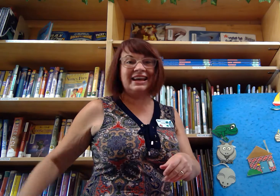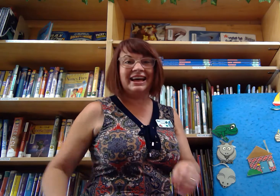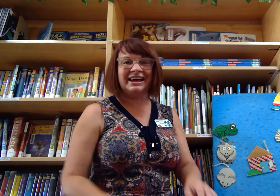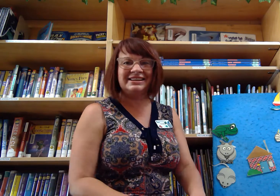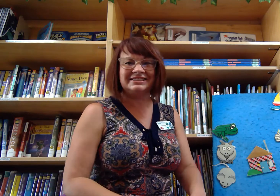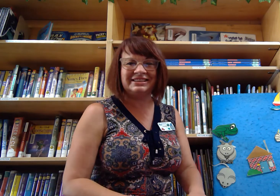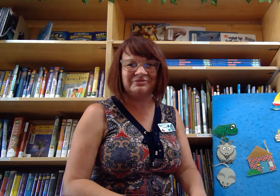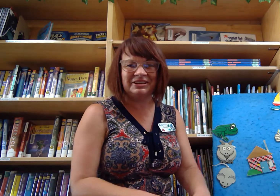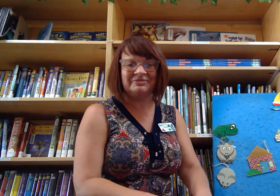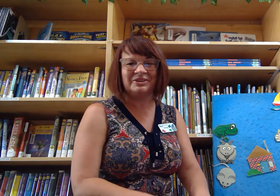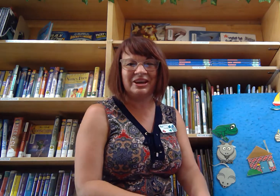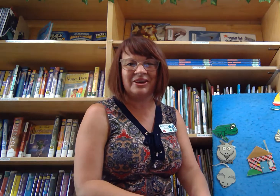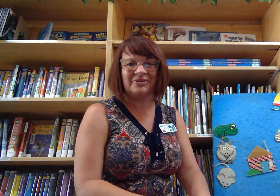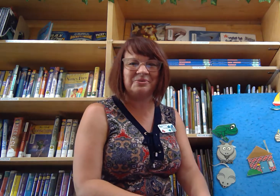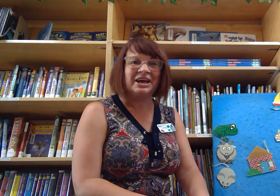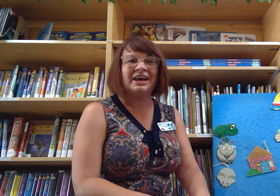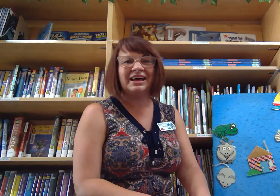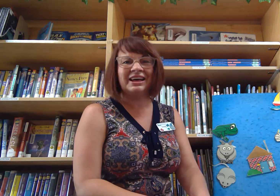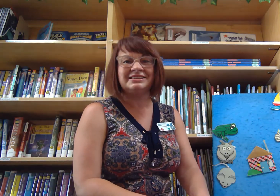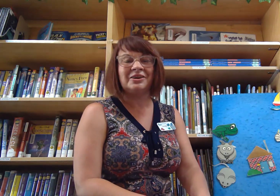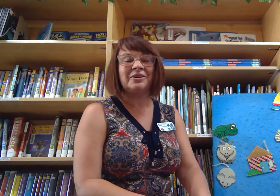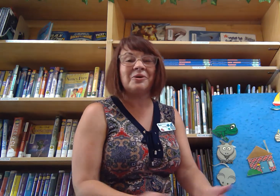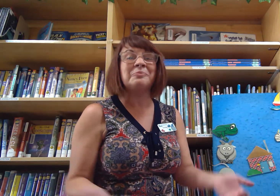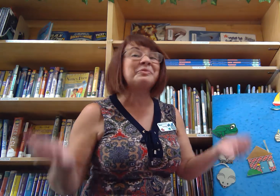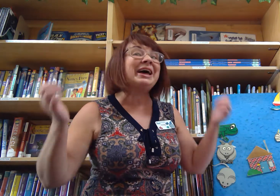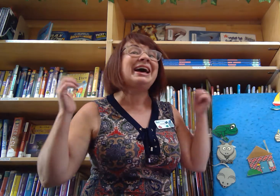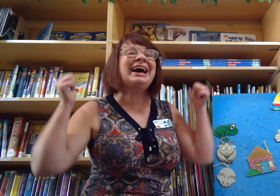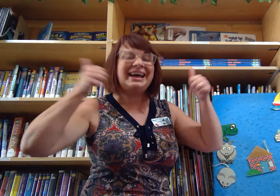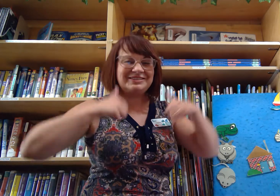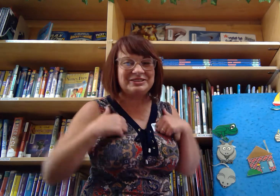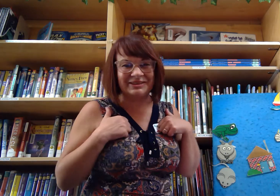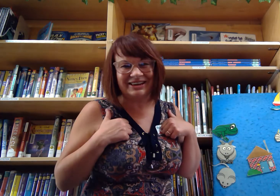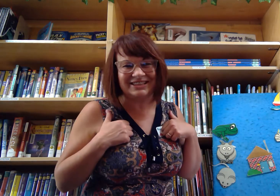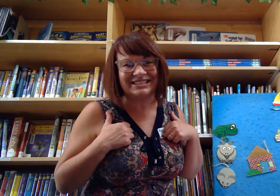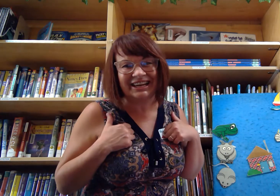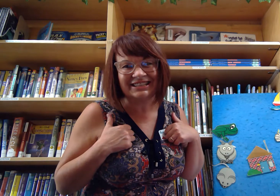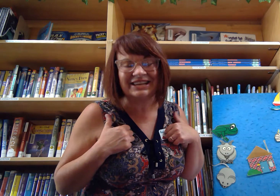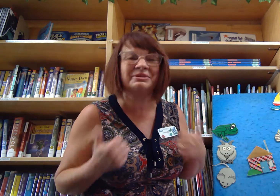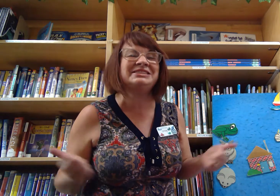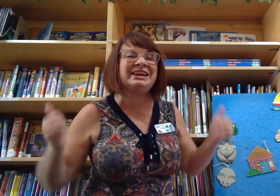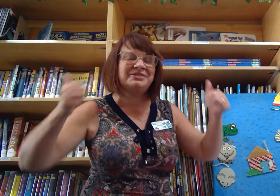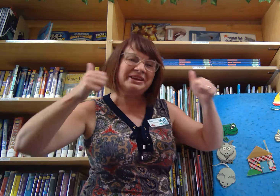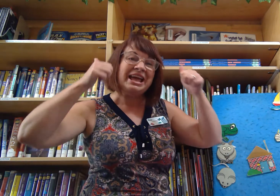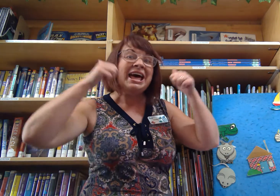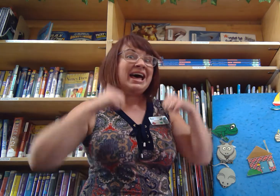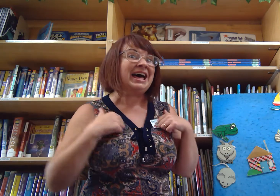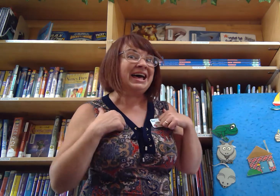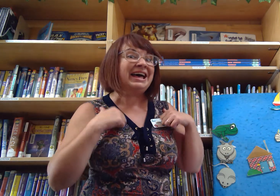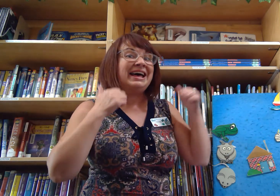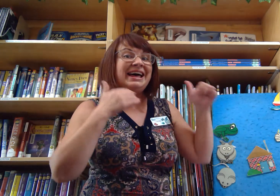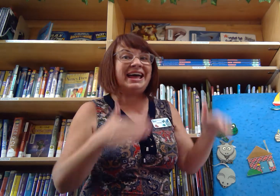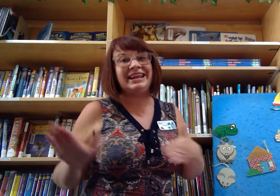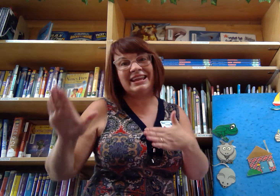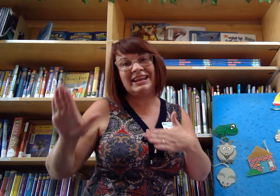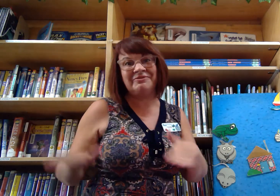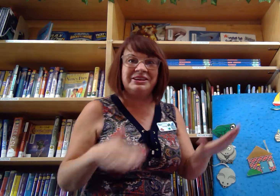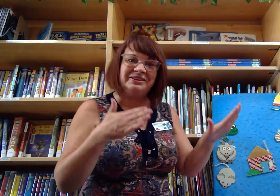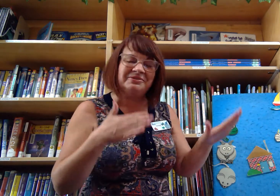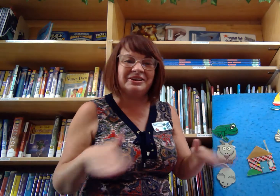Uh, hunting we will go. Uh, hunt... Oh! Uh, huh! Sometimes I say hunting, but today we're doing... Uh, hiking we will